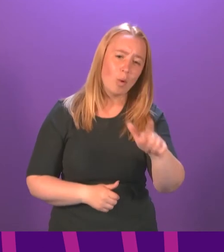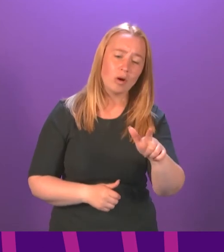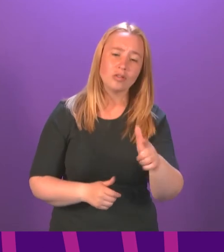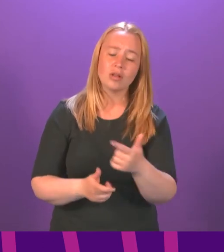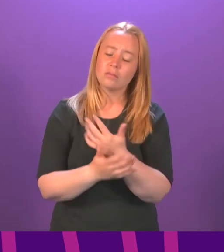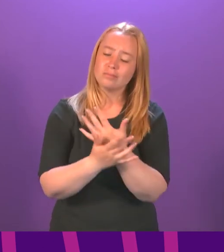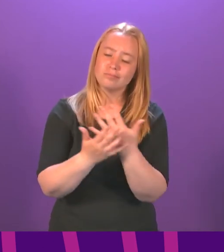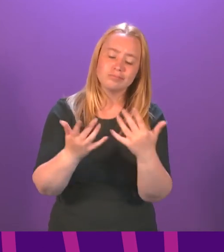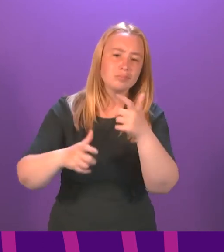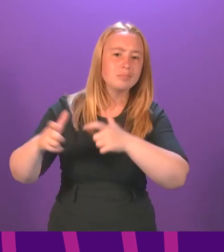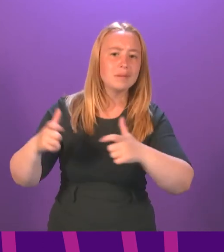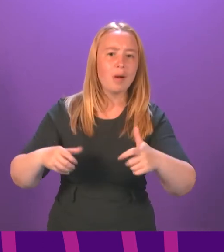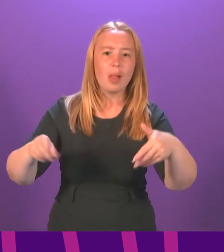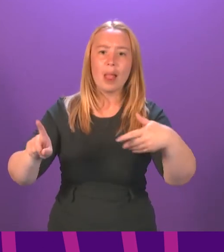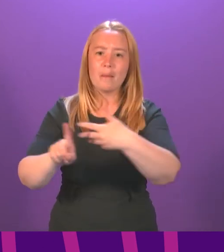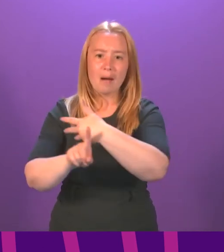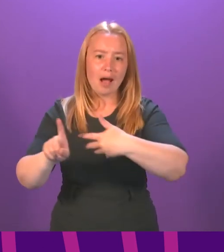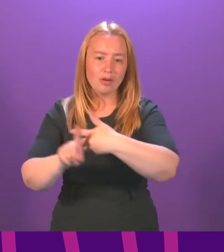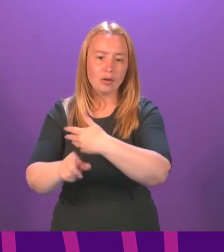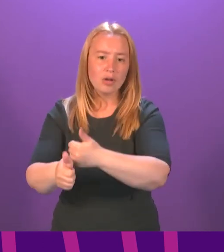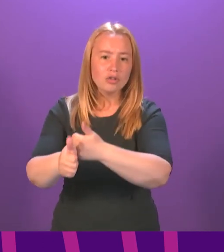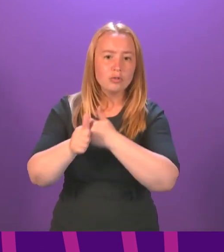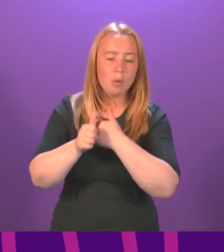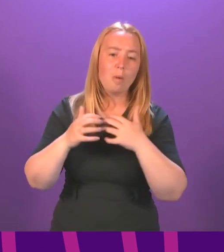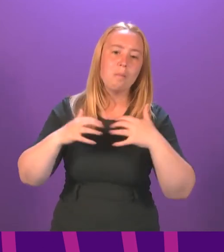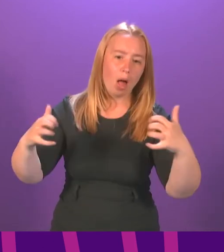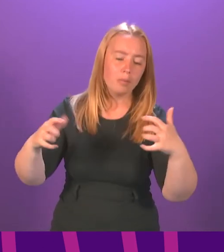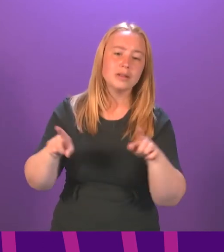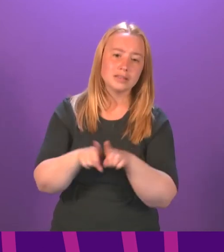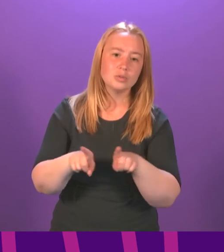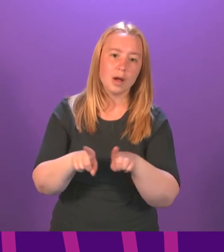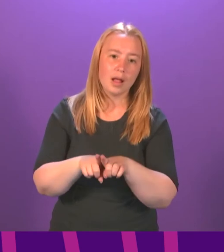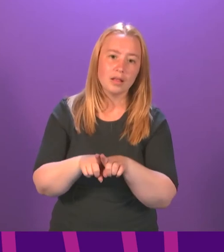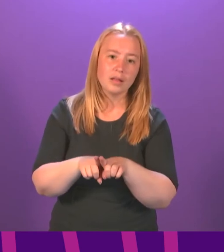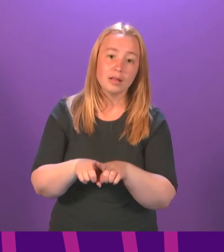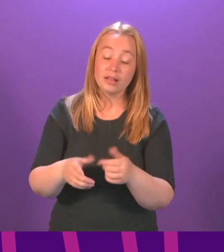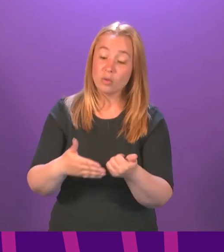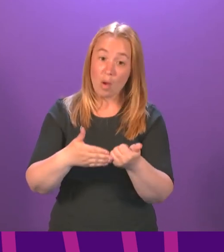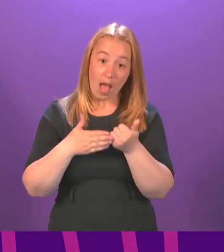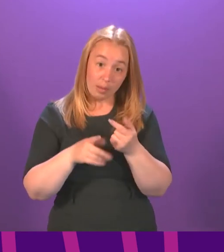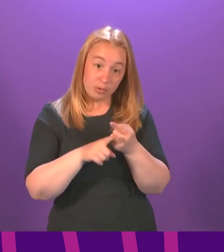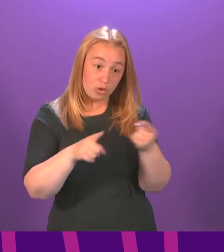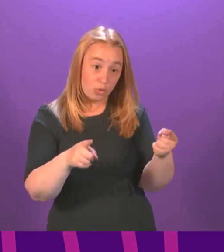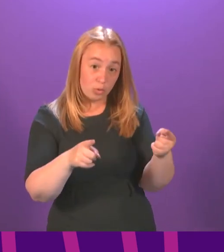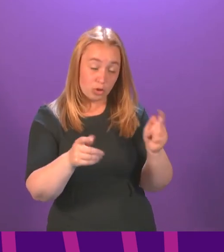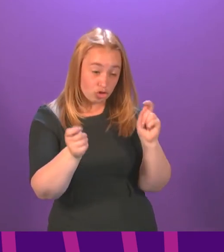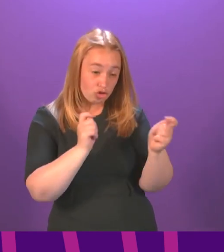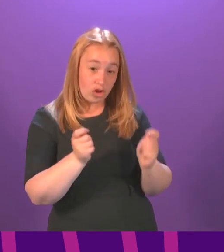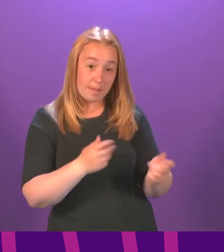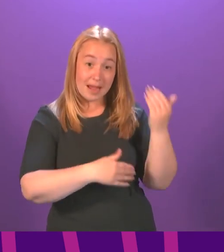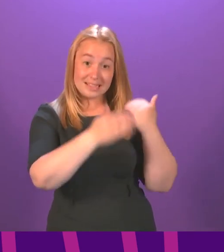behind the scenes who support the functioning of the Parliament, who help you to shape history.